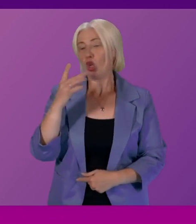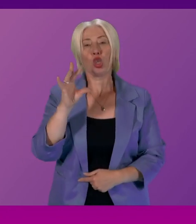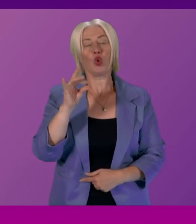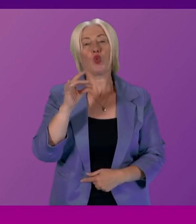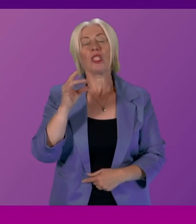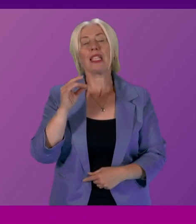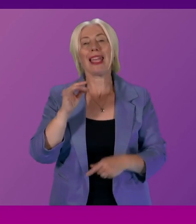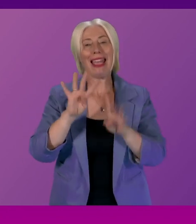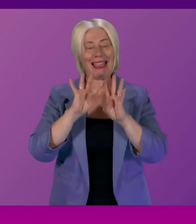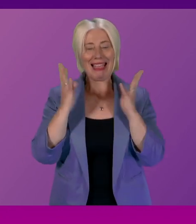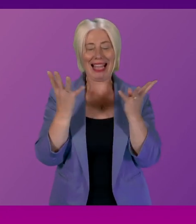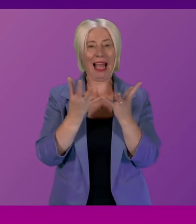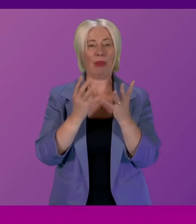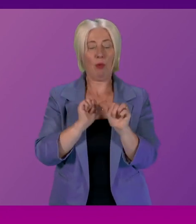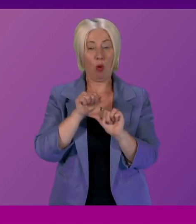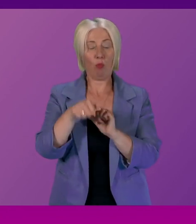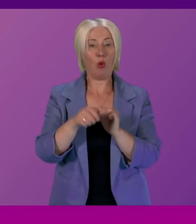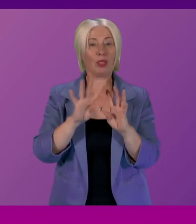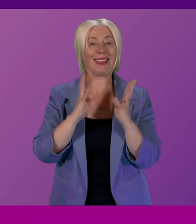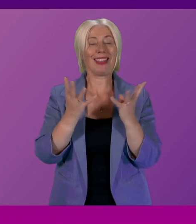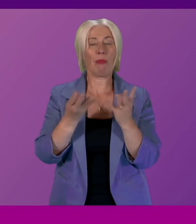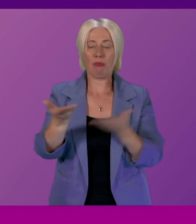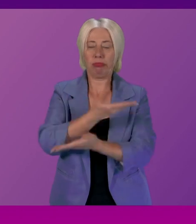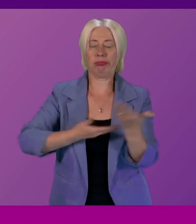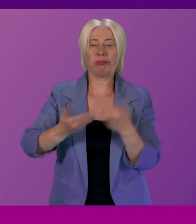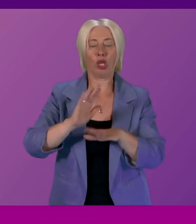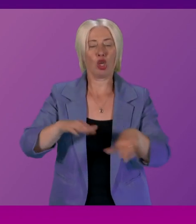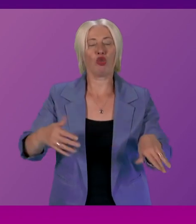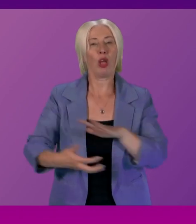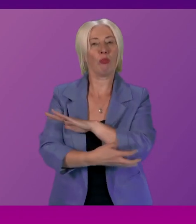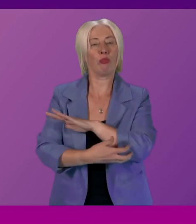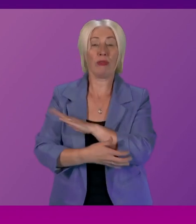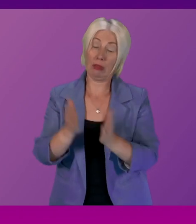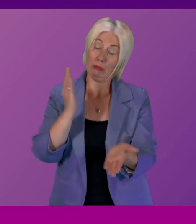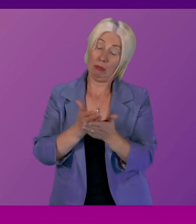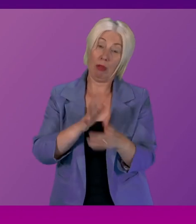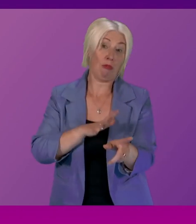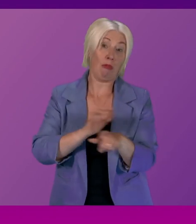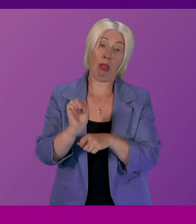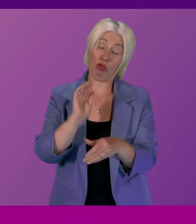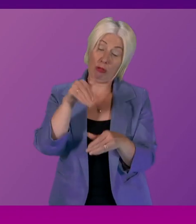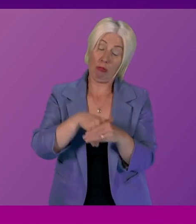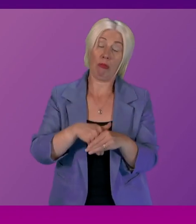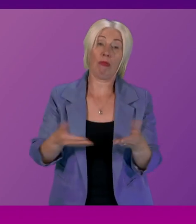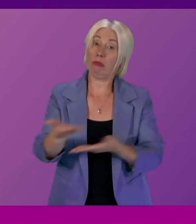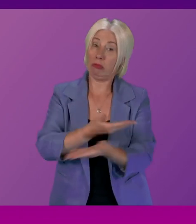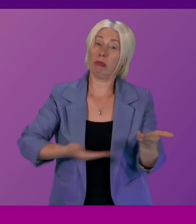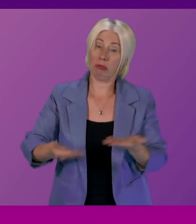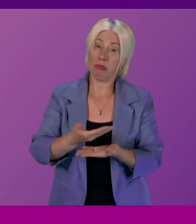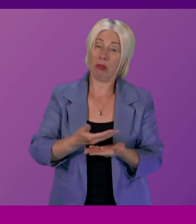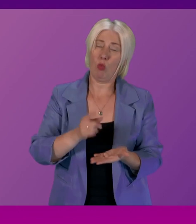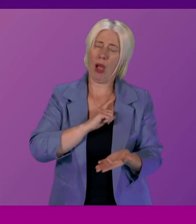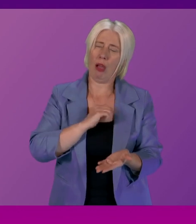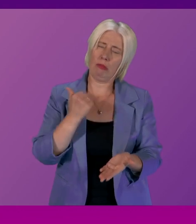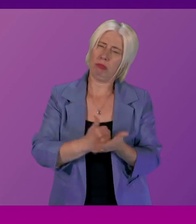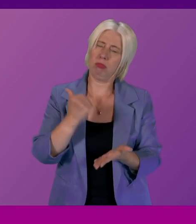had a post cabinet discussion on child poverty and of course culture was a significant part of that discussion given of course the excellent